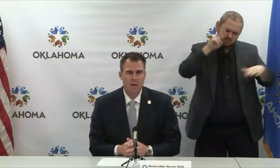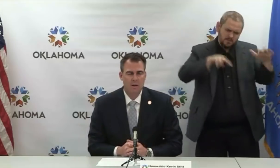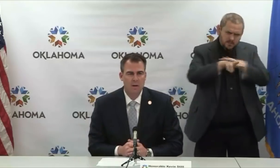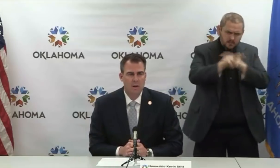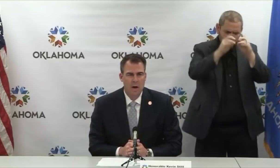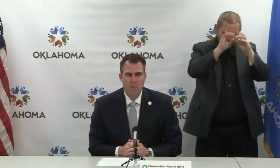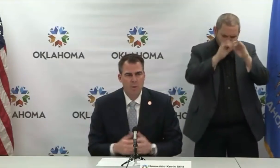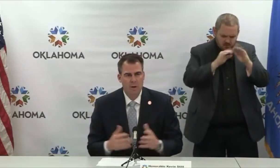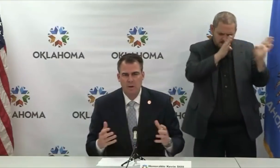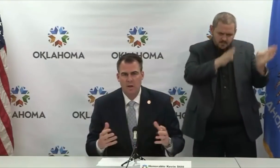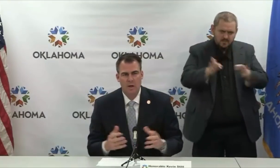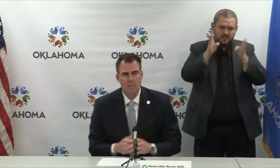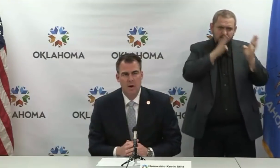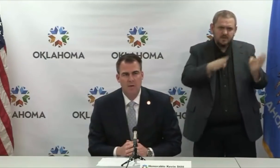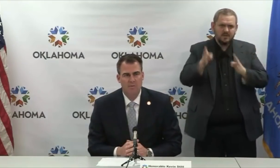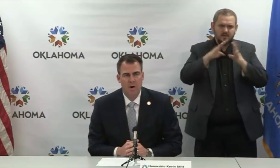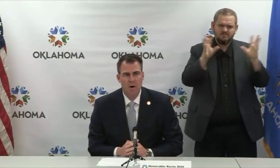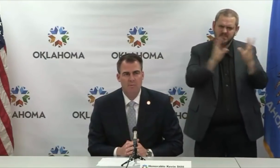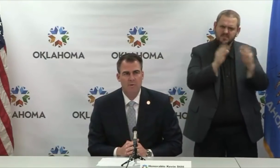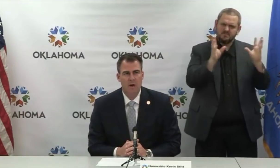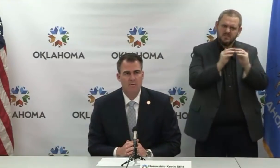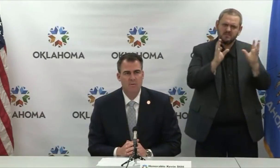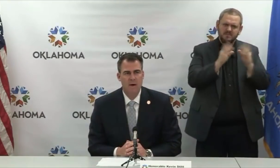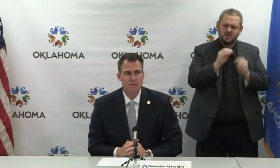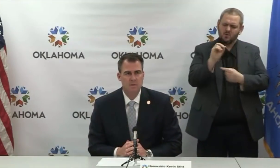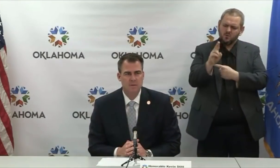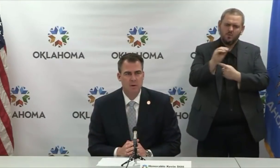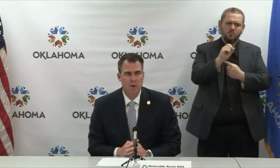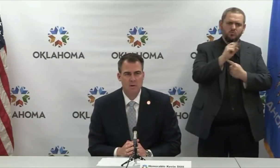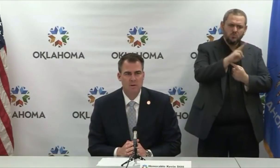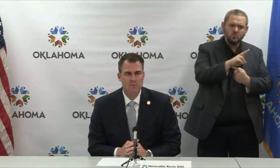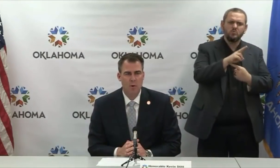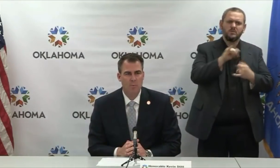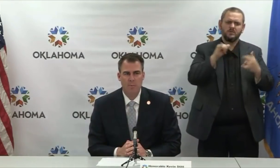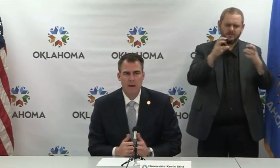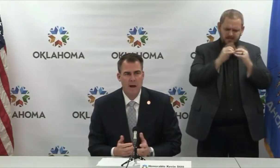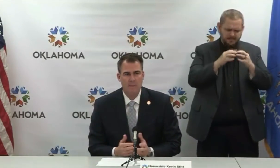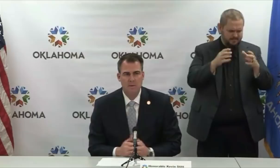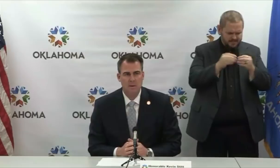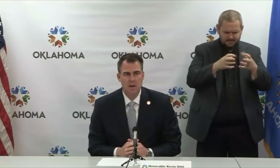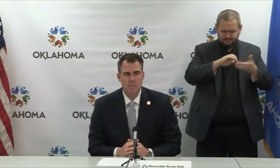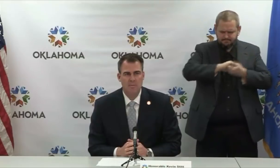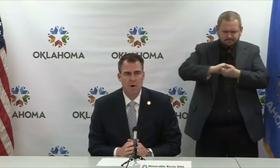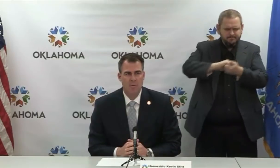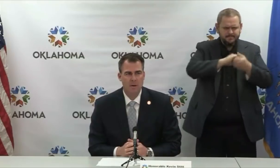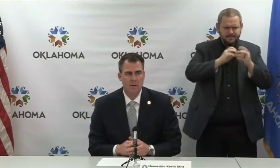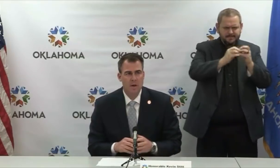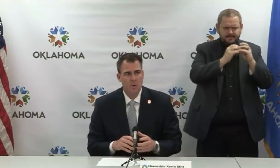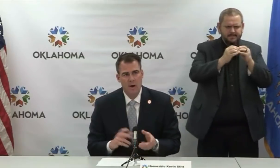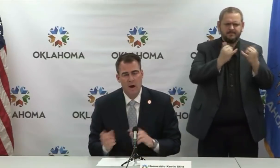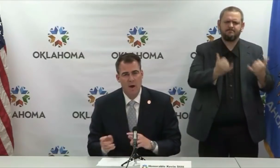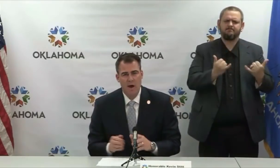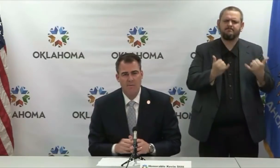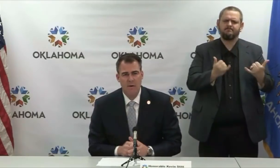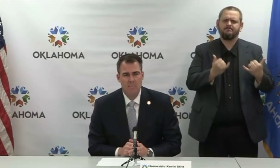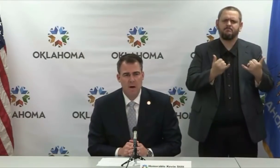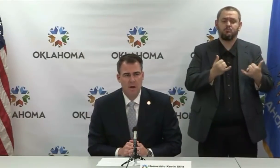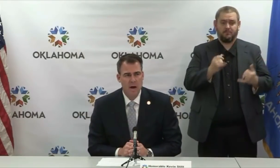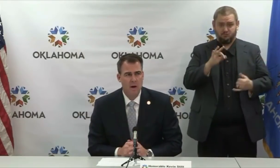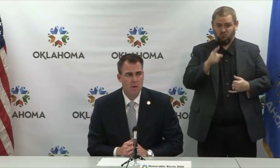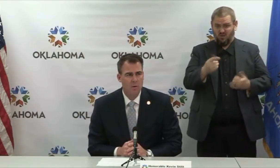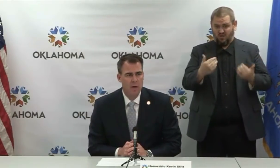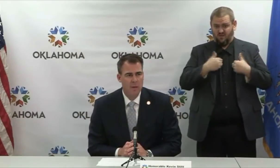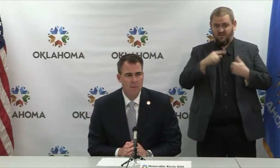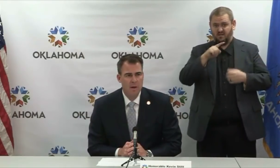modeling. But we can get him involved. If you've got specific questions for him, we'd be happy to get him involved. But right now I have them